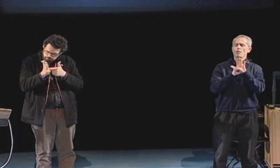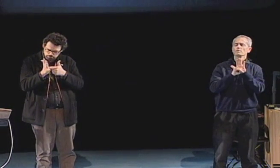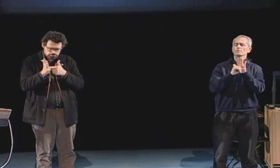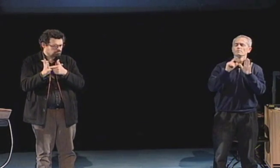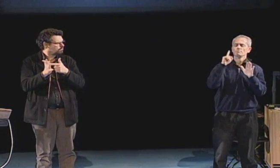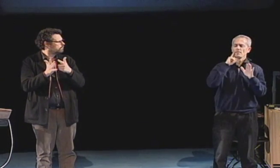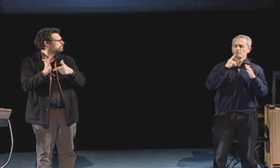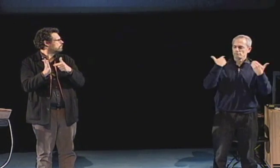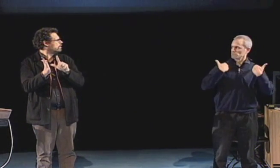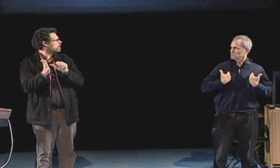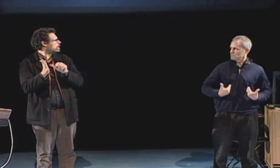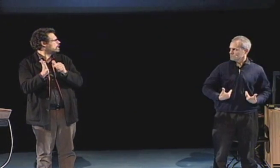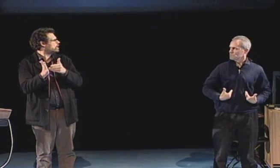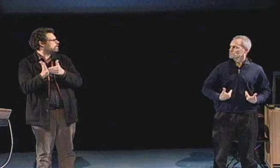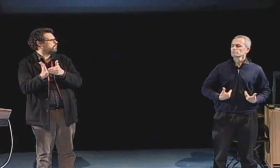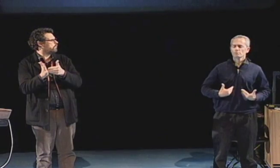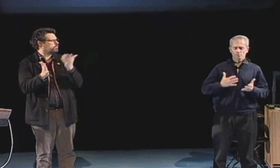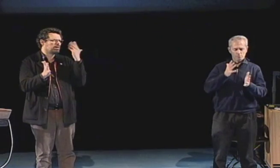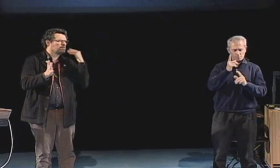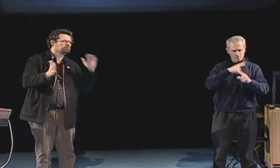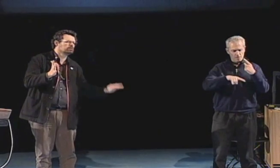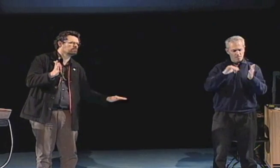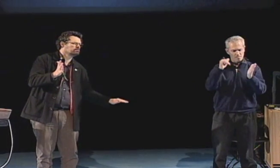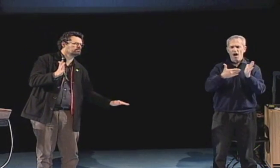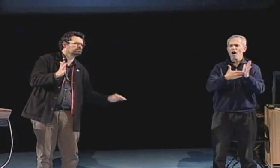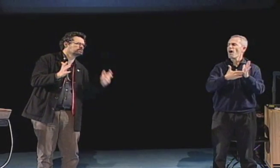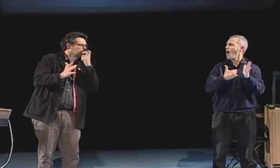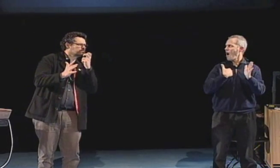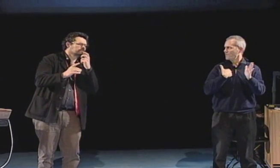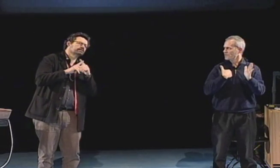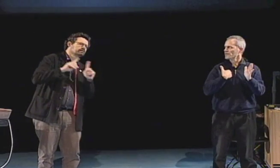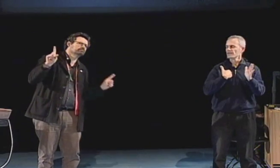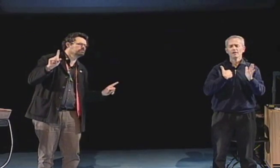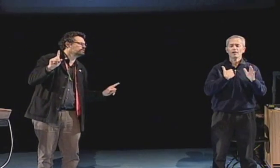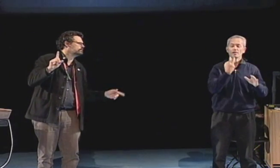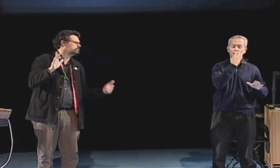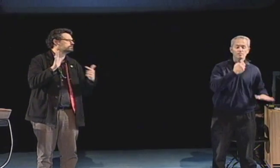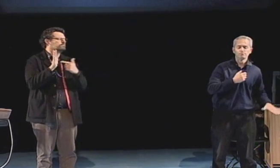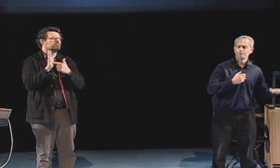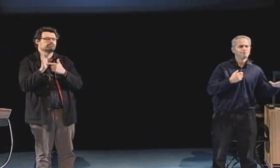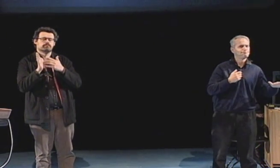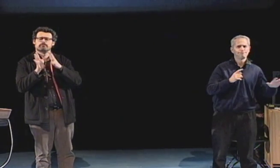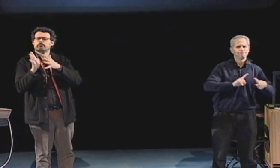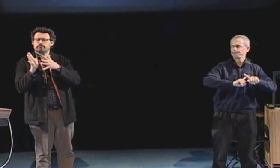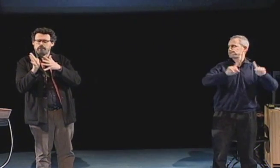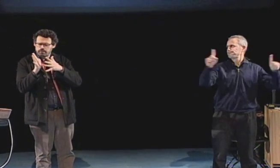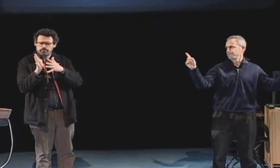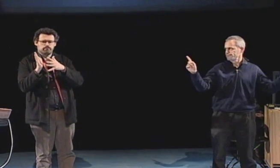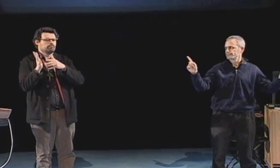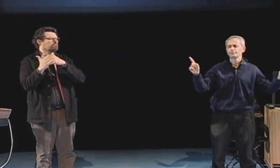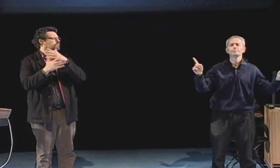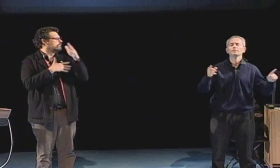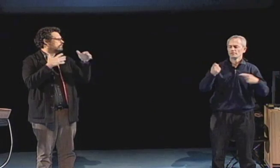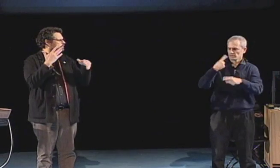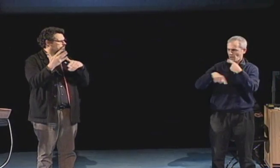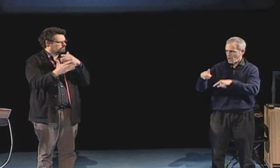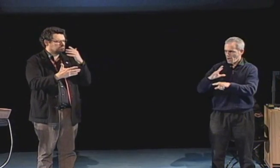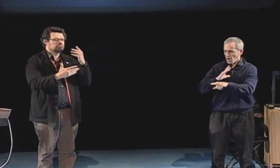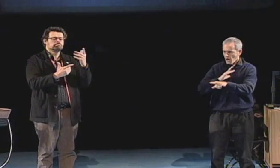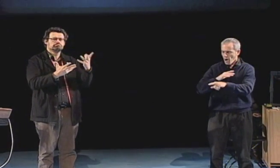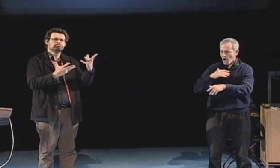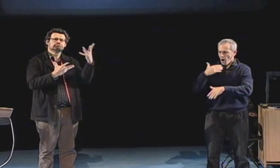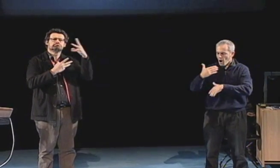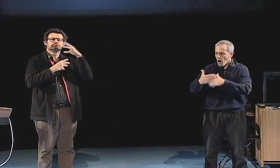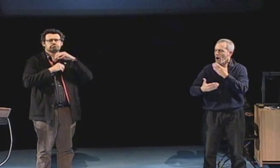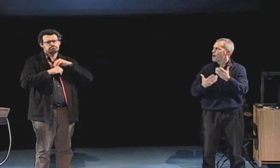Once I became involved in a signing community I then gained my identity as a deaf person. I realized that the oralism